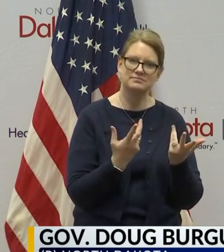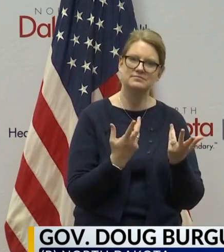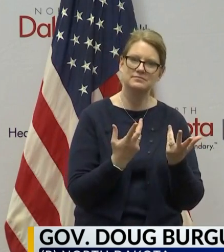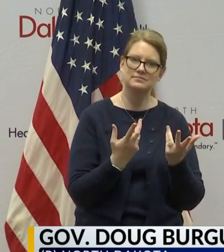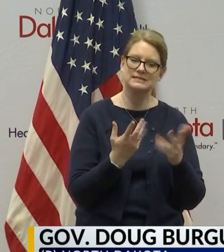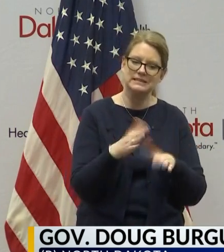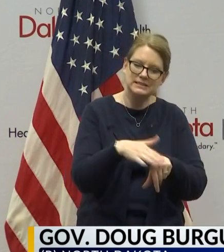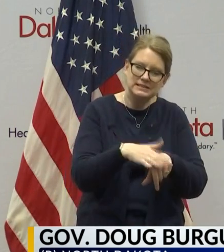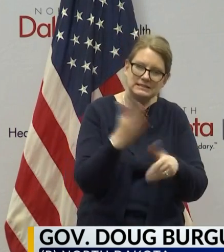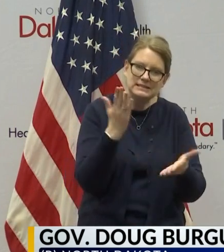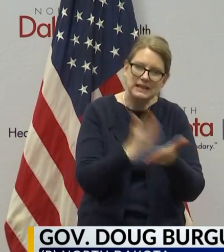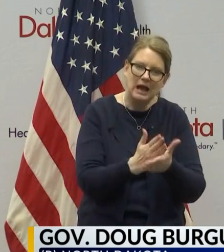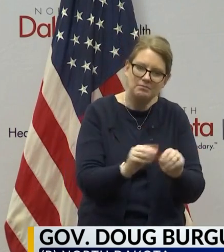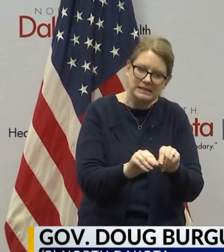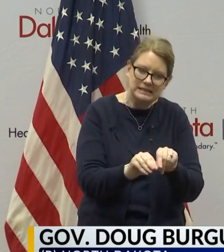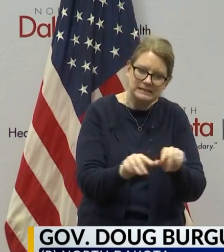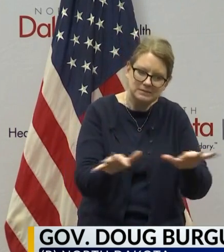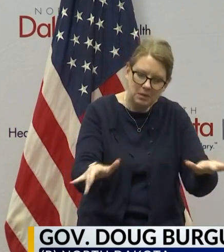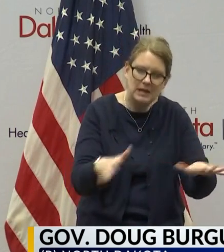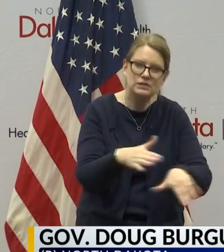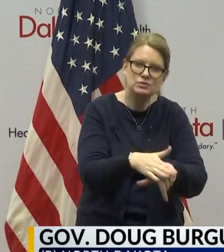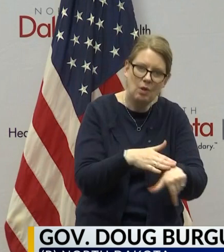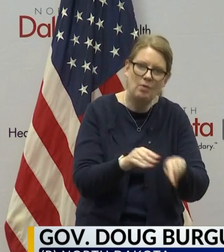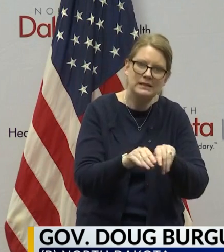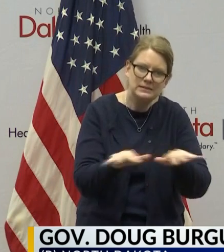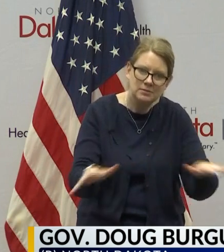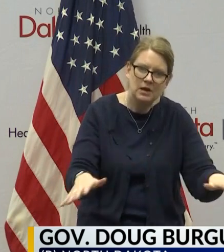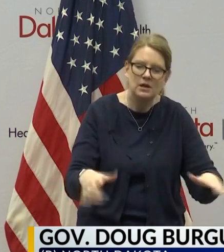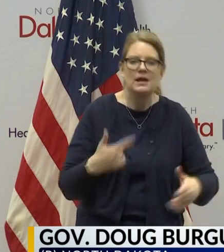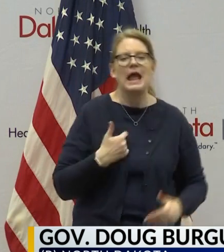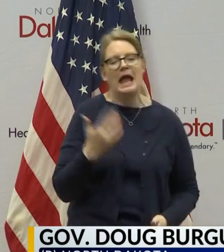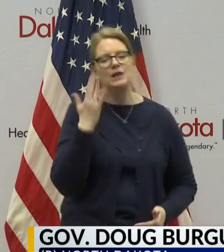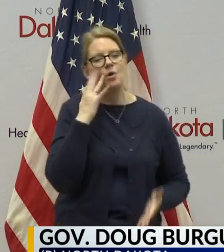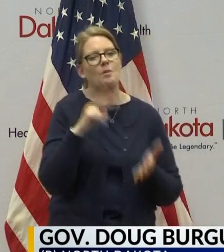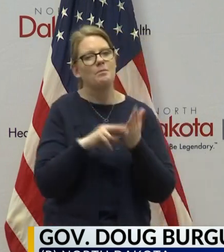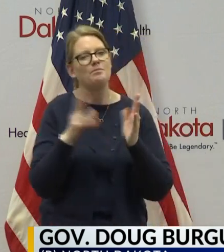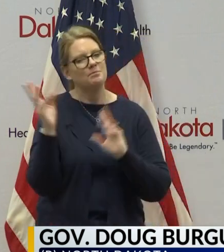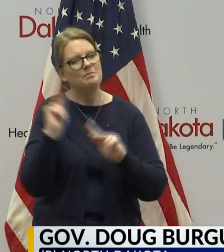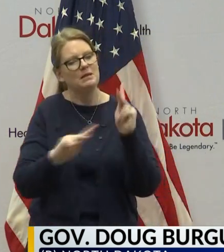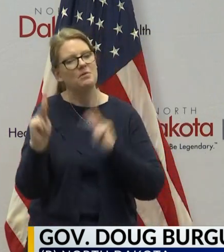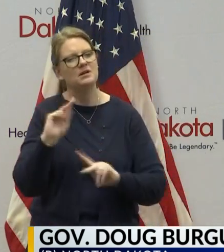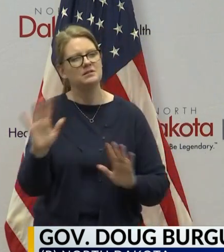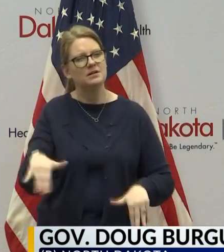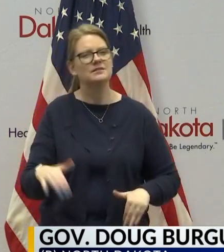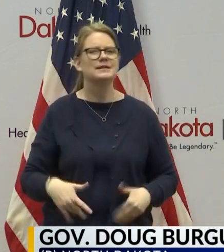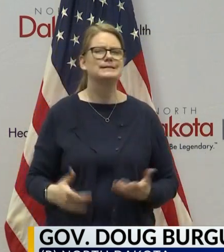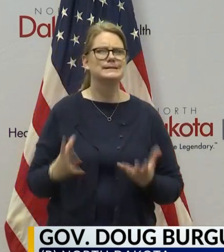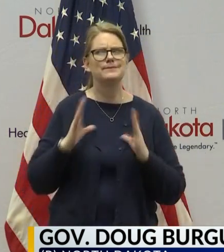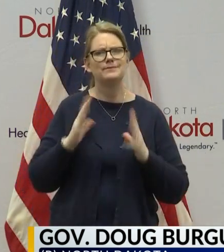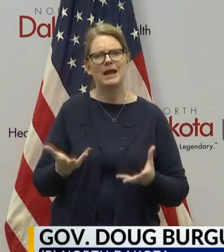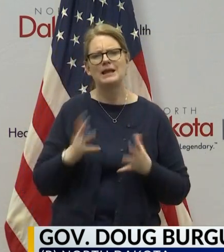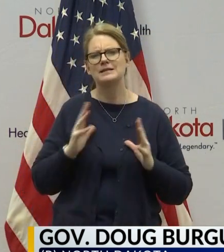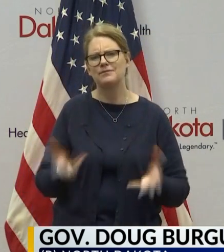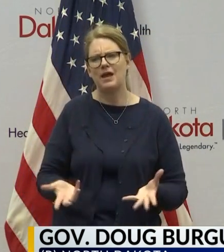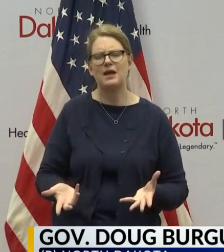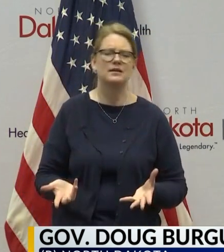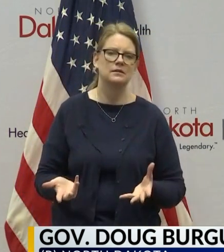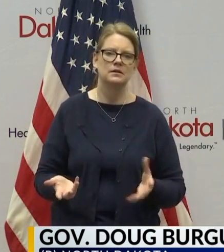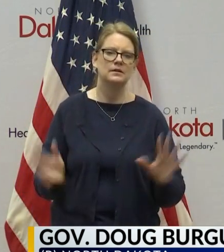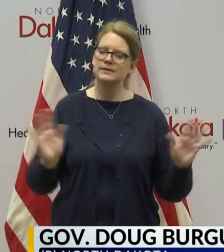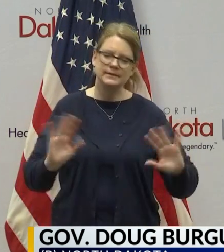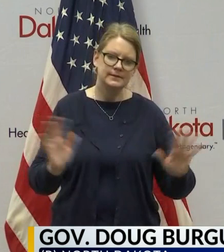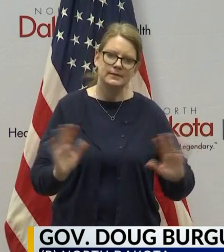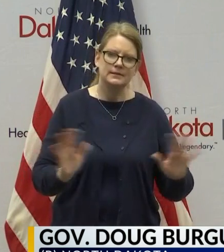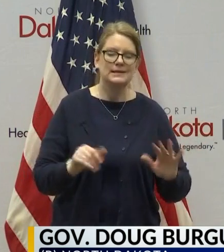to stop the spread. And I know that people are well-intentioned in terms of their gatherings. But whether it's for